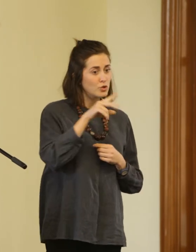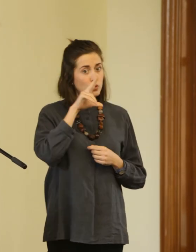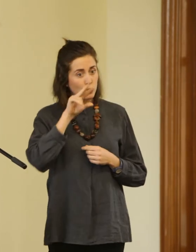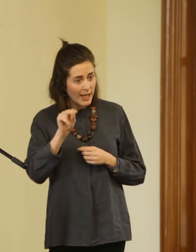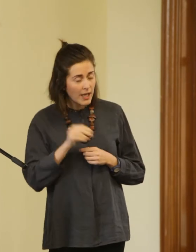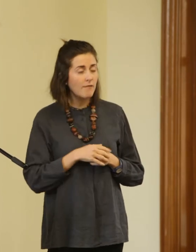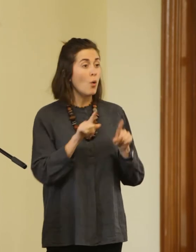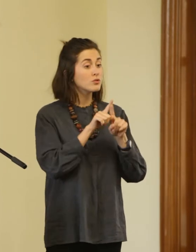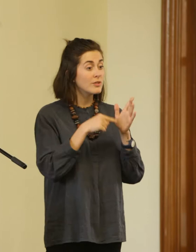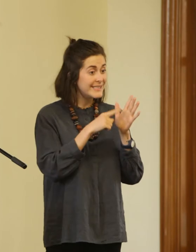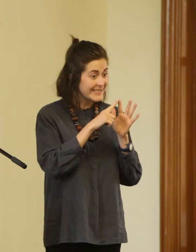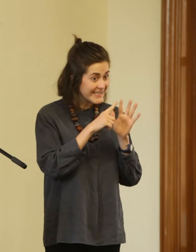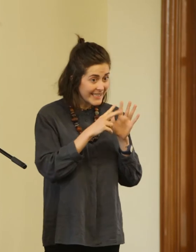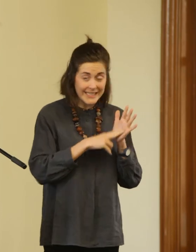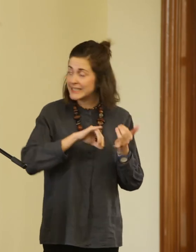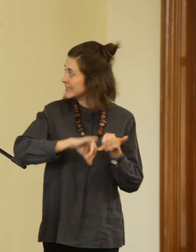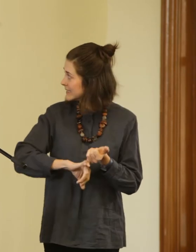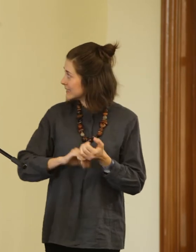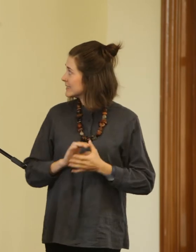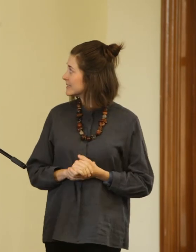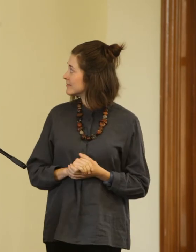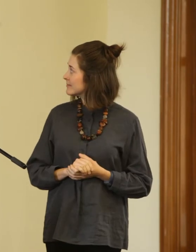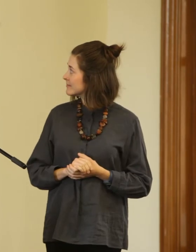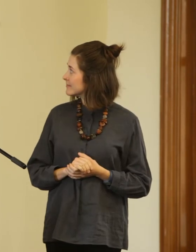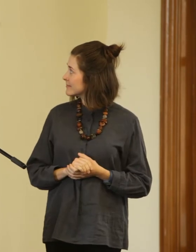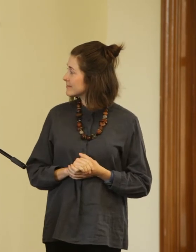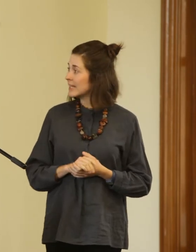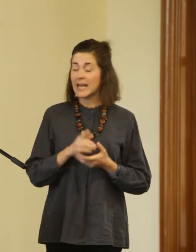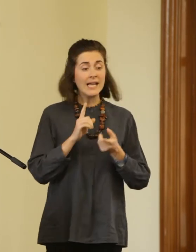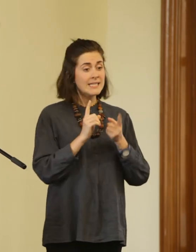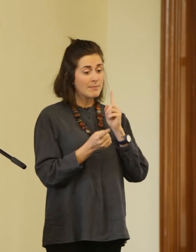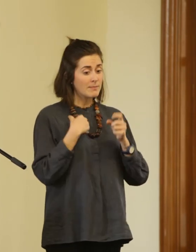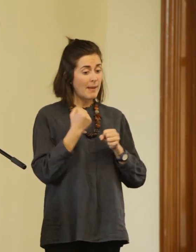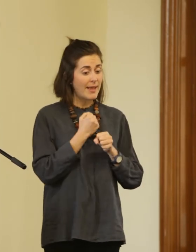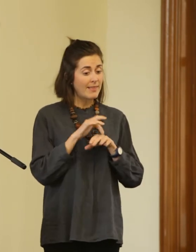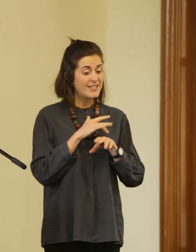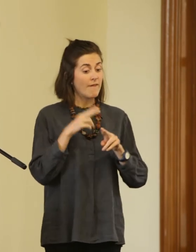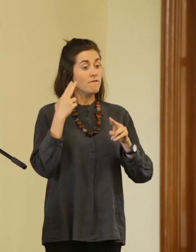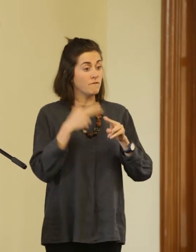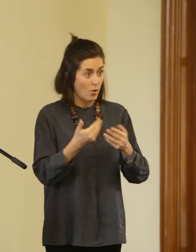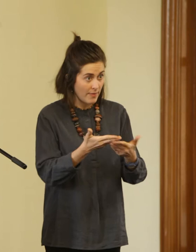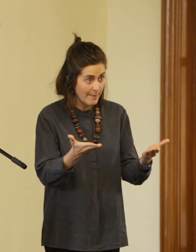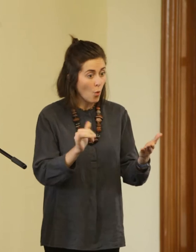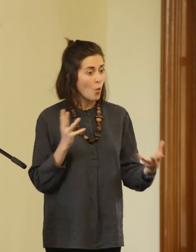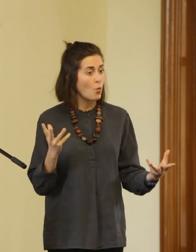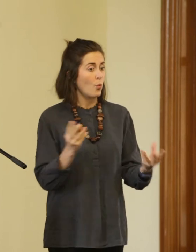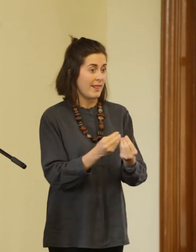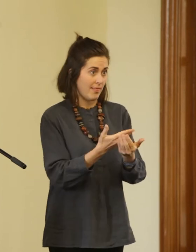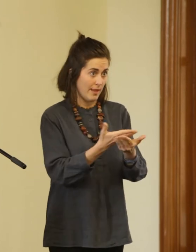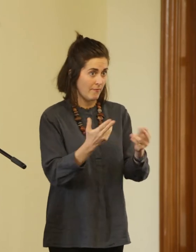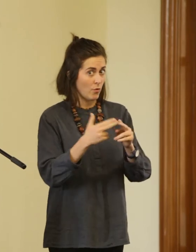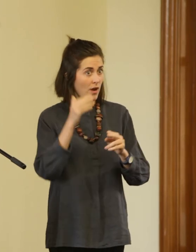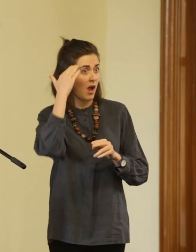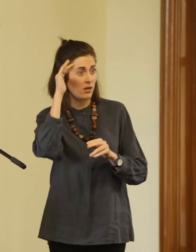teenagers, I make work sometimes for those age groups and sometimes with those age groups for adult audiences,